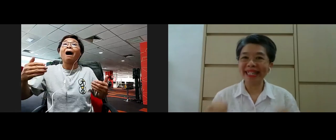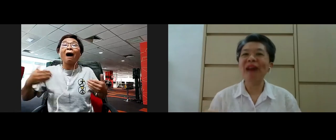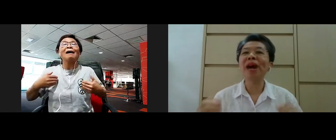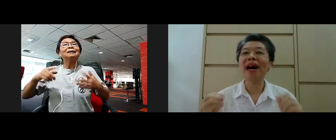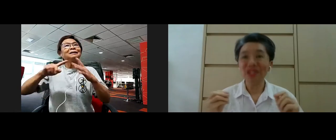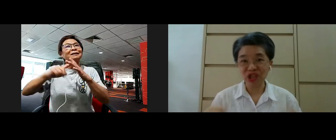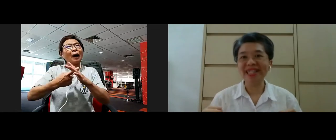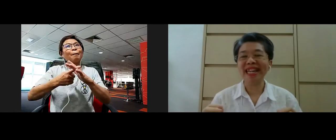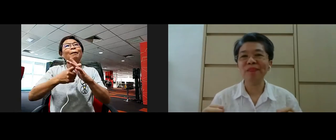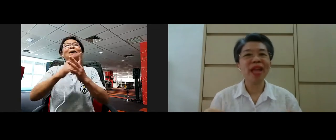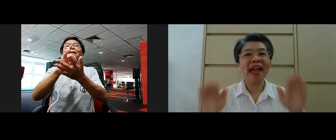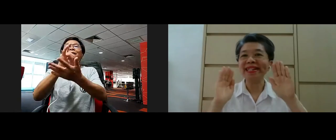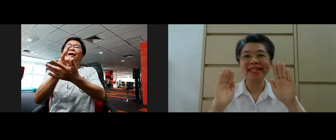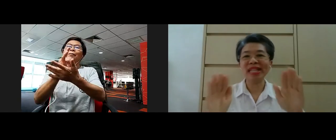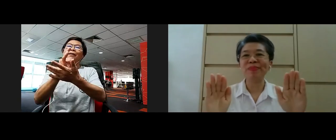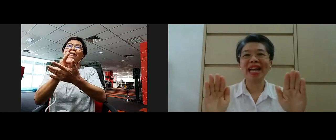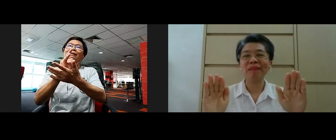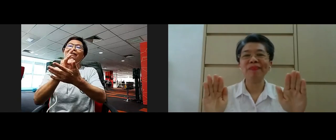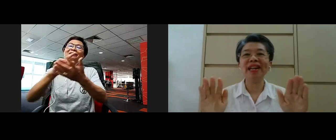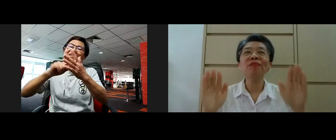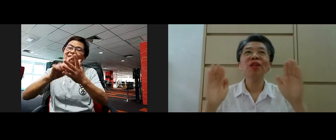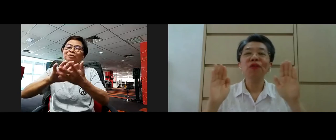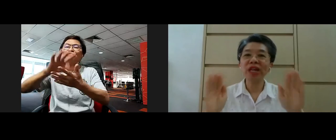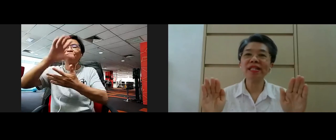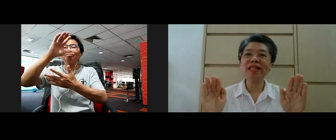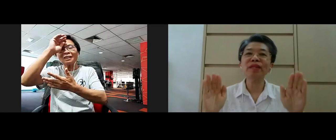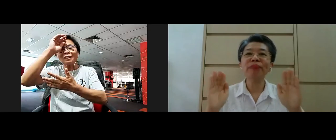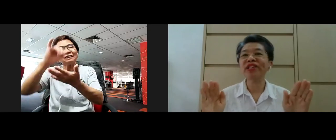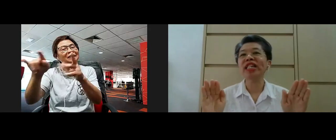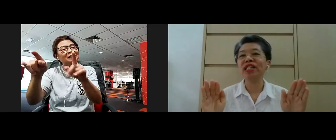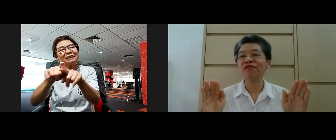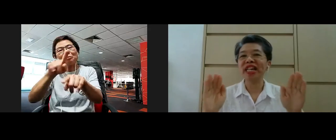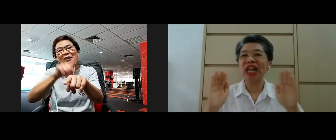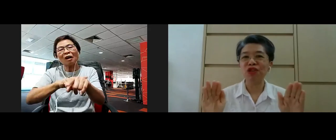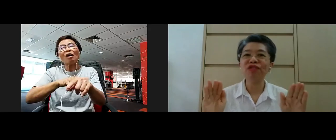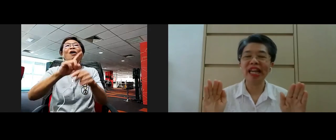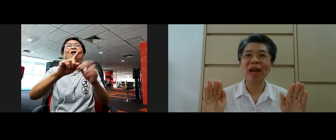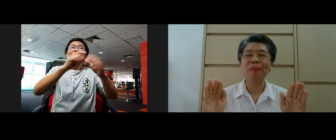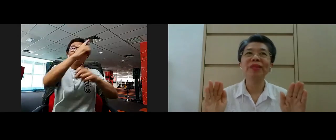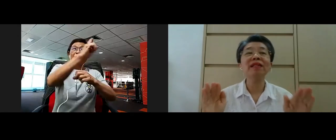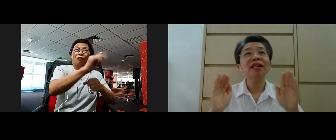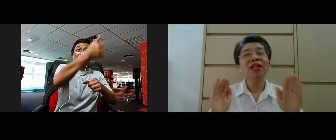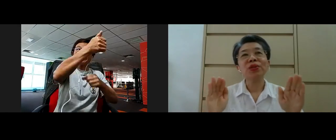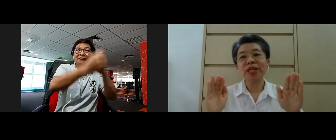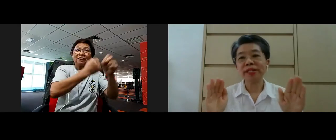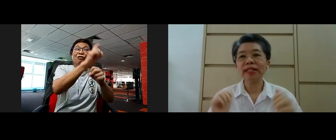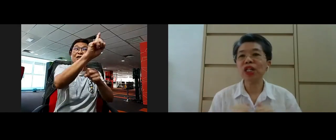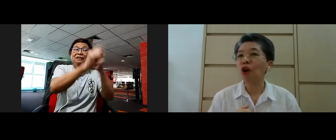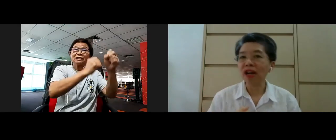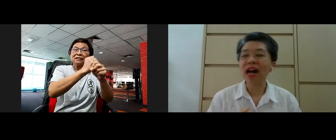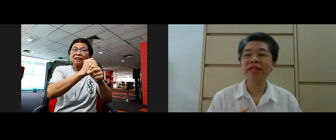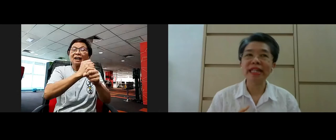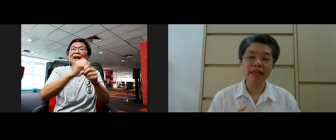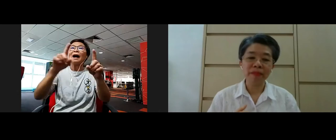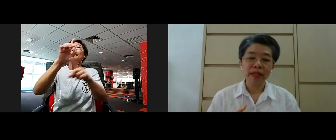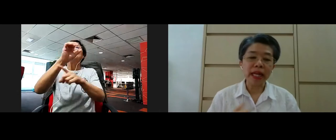my Dhamma journey at the same time, yeah? First year bachelor's degree in UKM, yeah? So it started